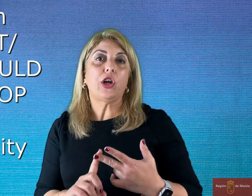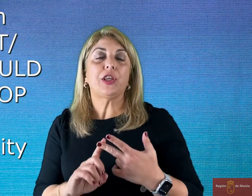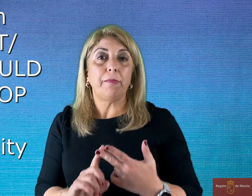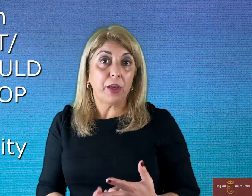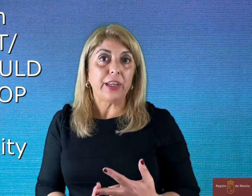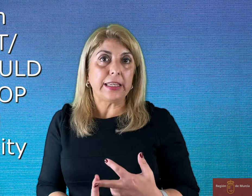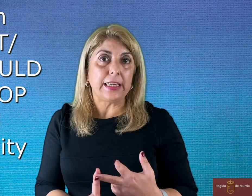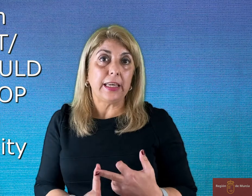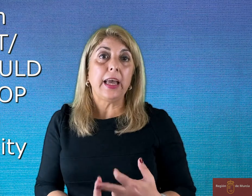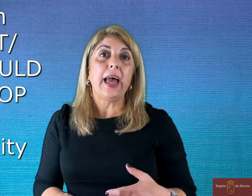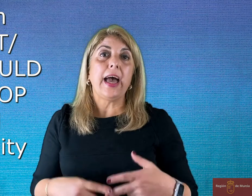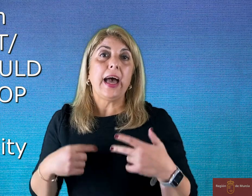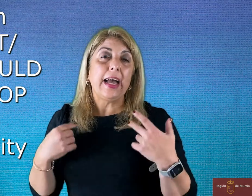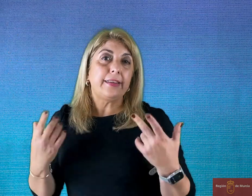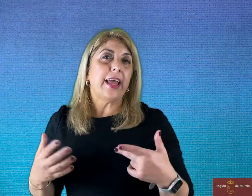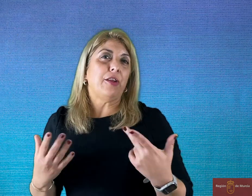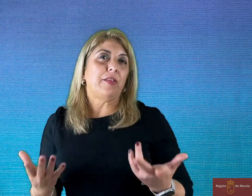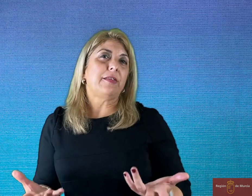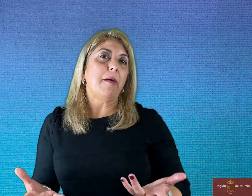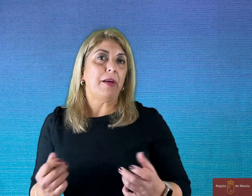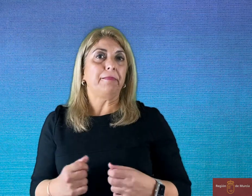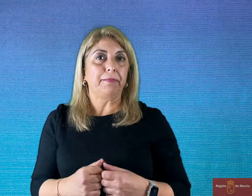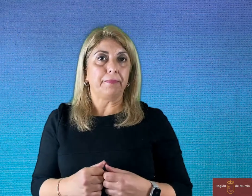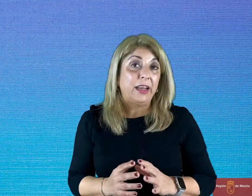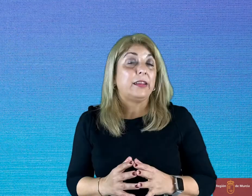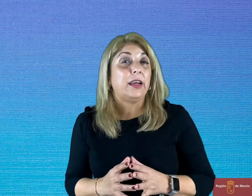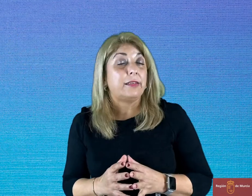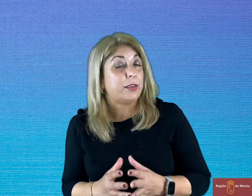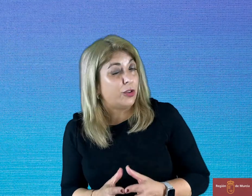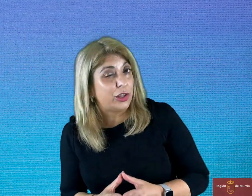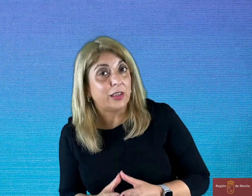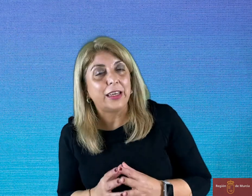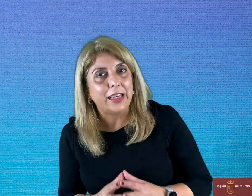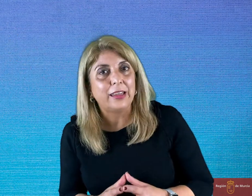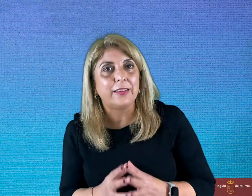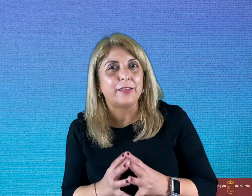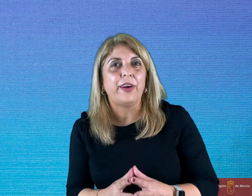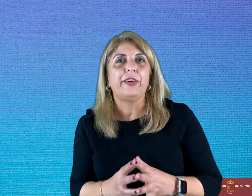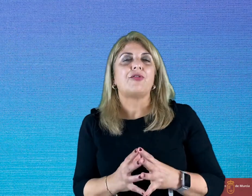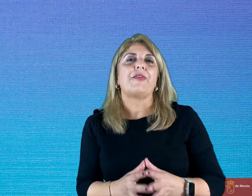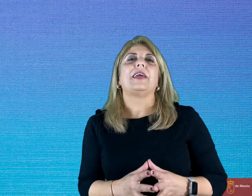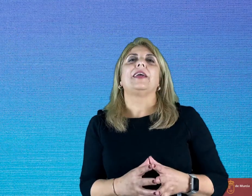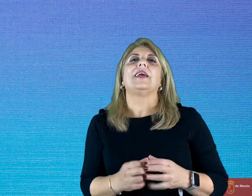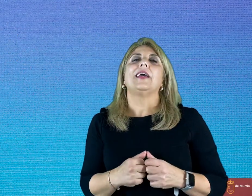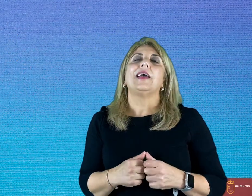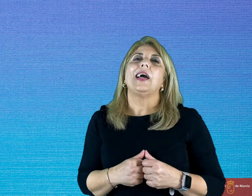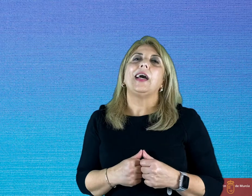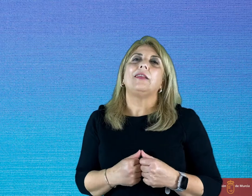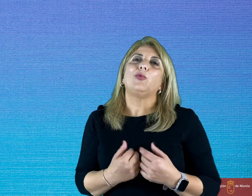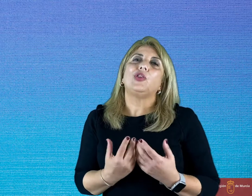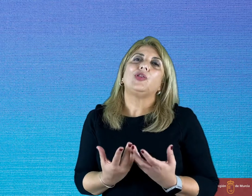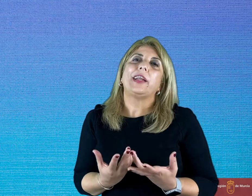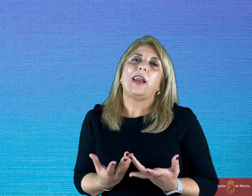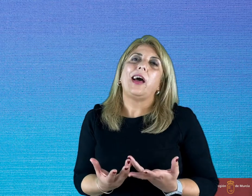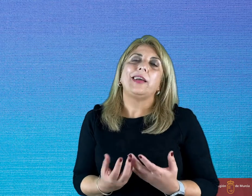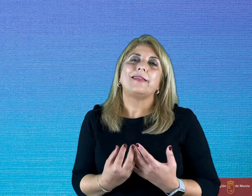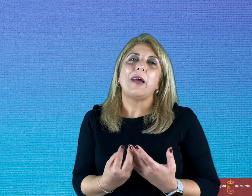immunity at the end of the summer. As usual, English is very tricky and we should analyze some